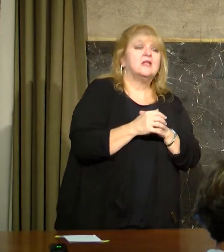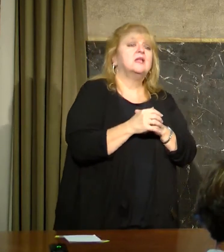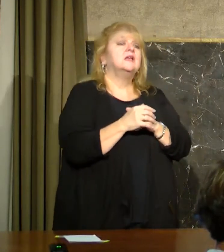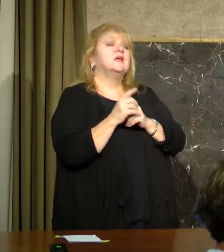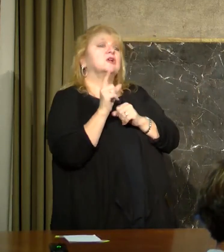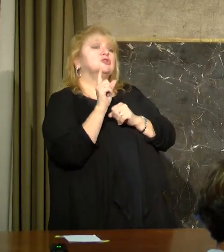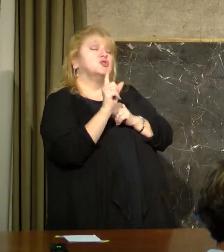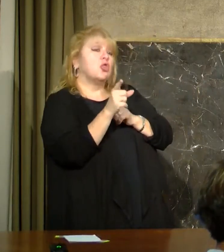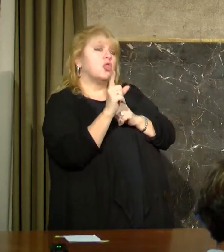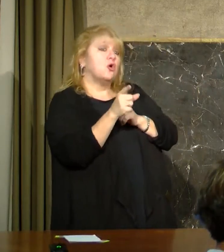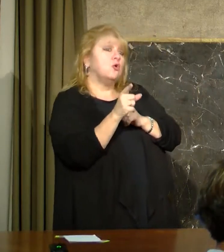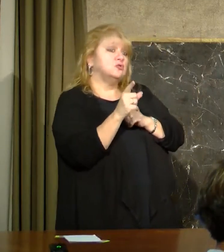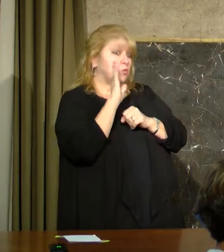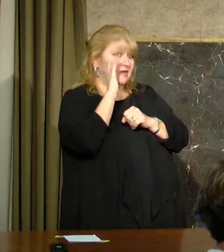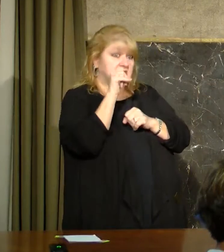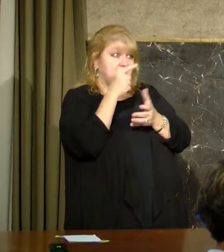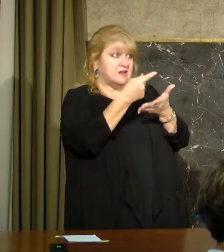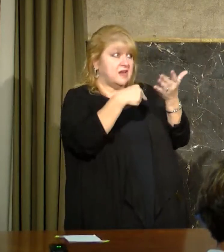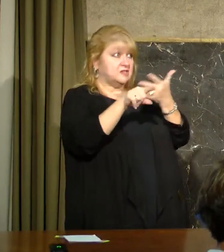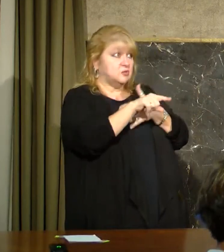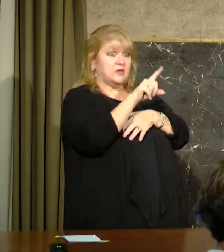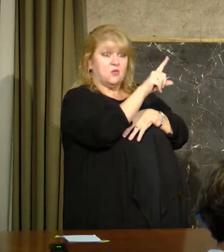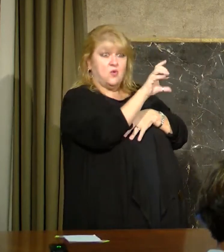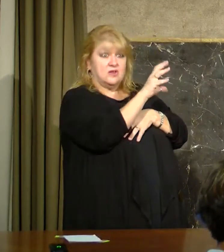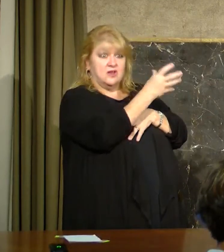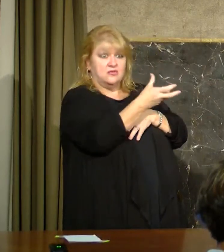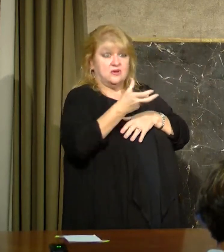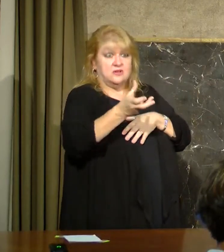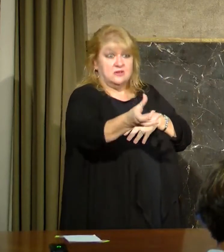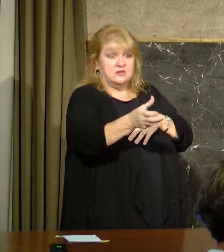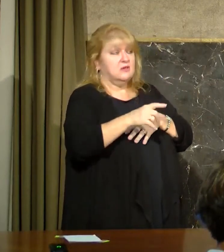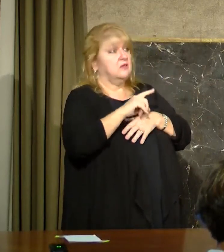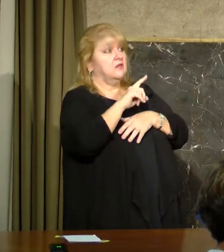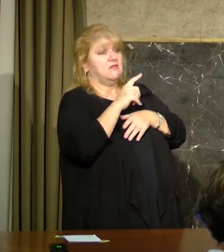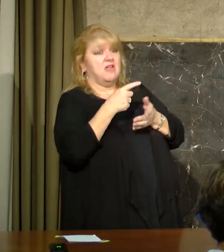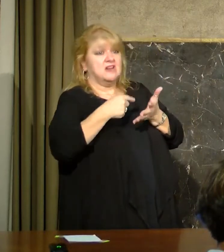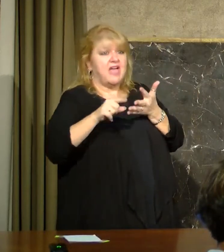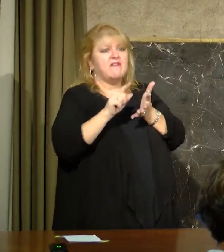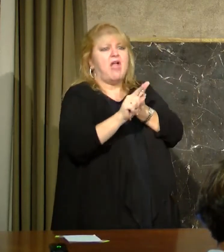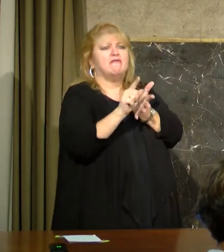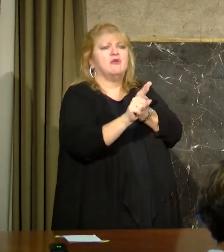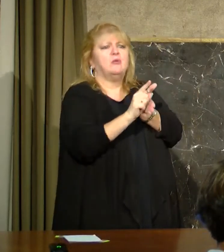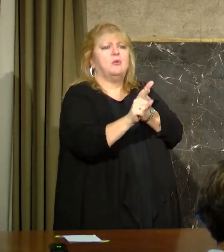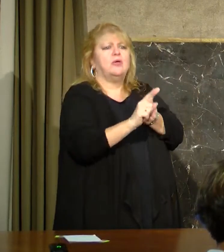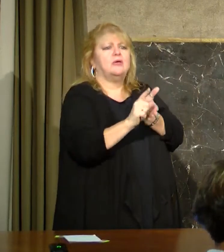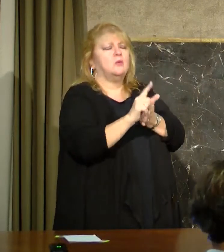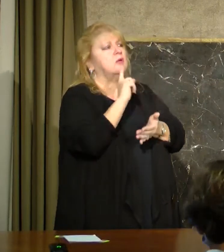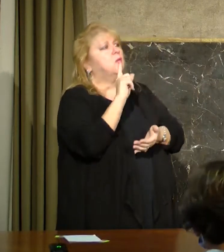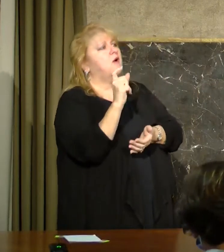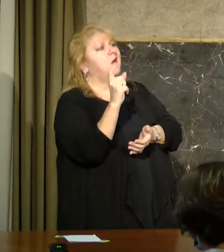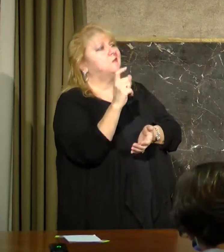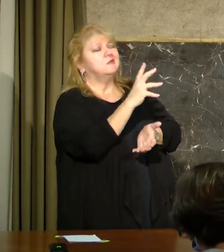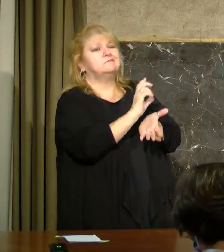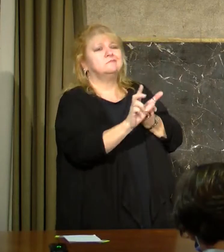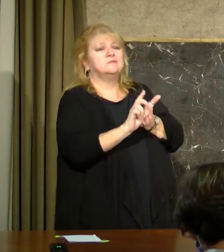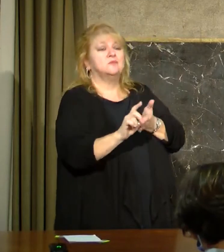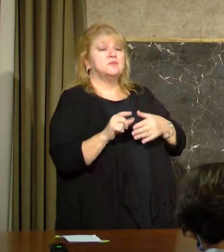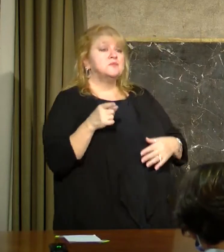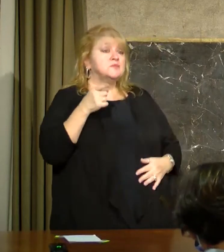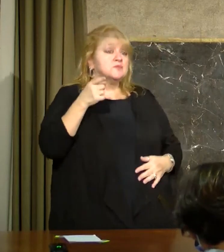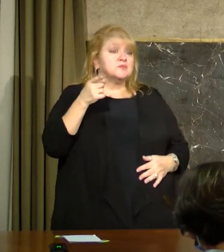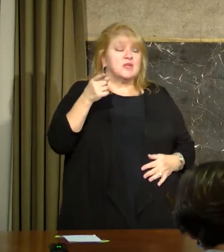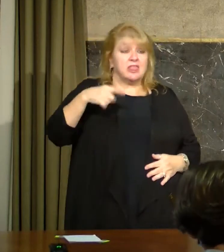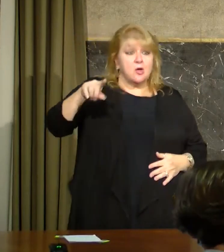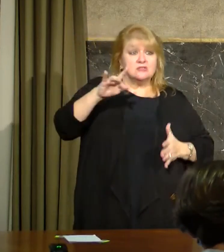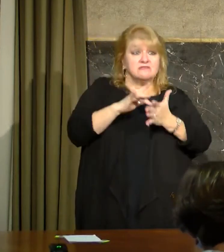appointments like for next week and the following week under the assumption they would continue to get a supply. That's correct. The way